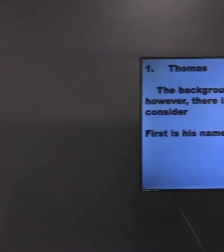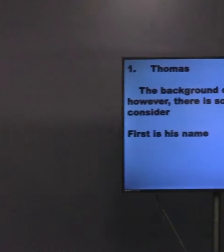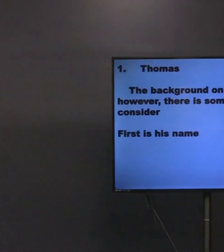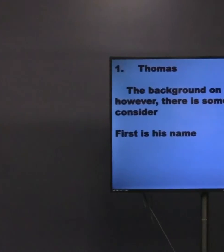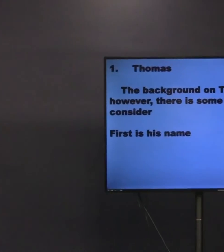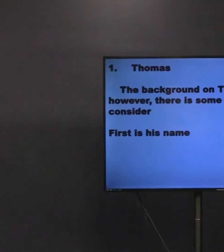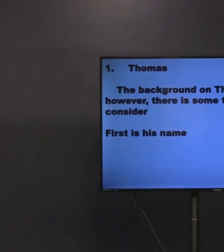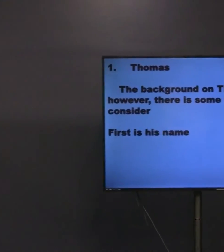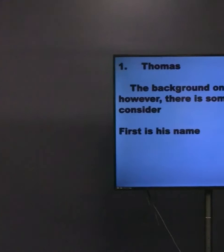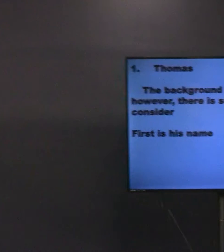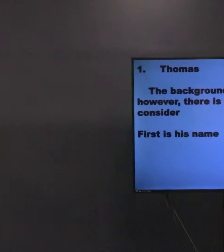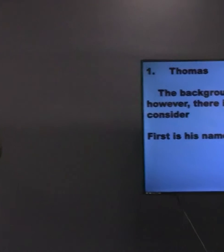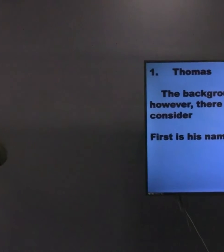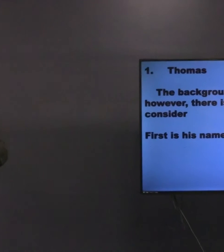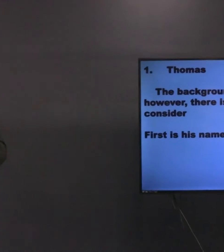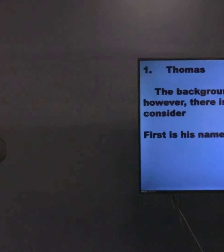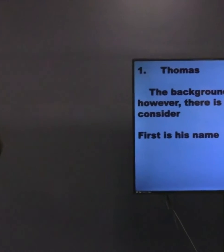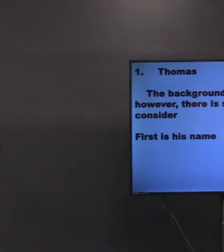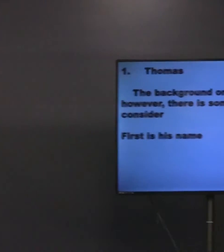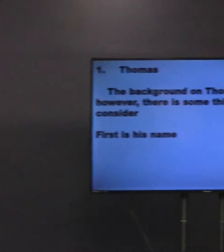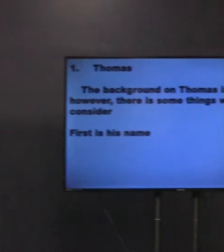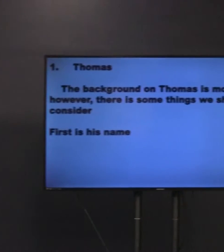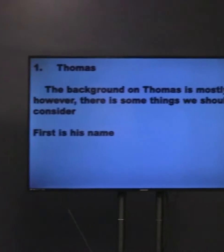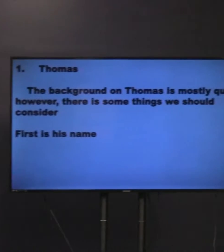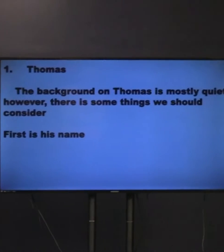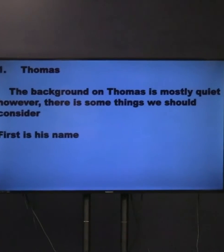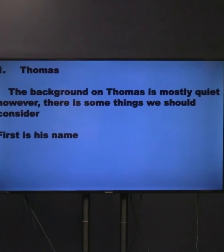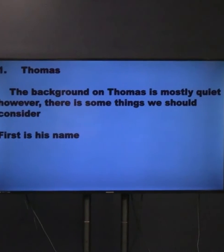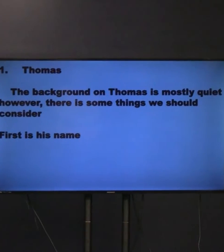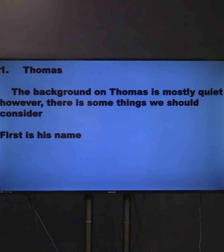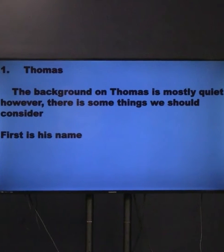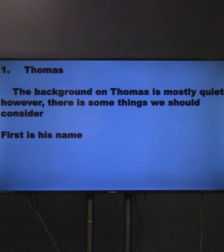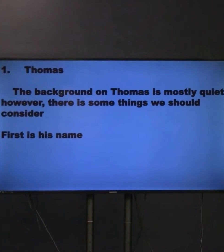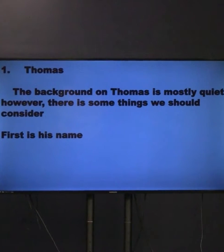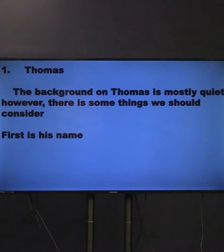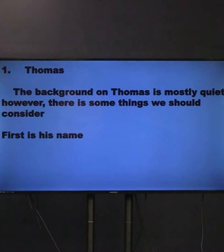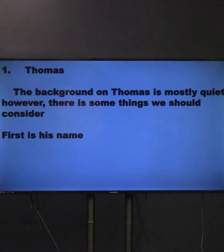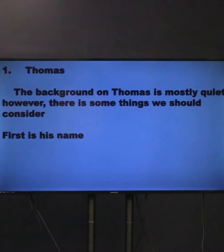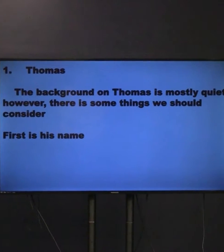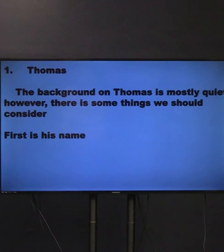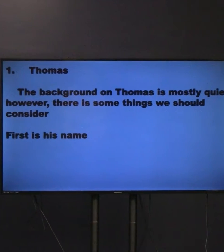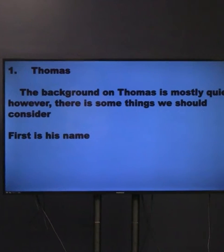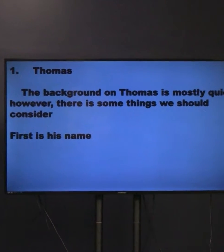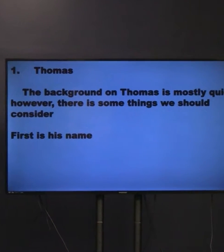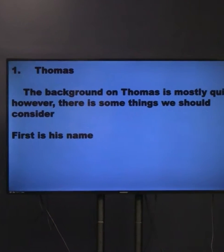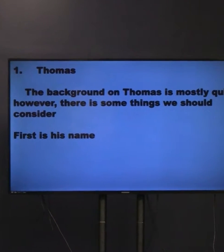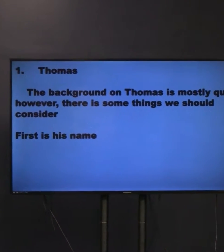His background, his wife, where we were from, his family,